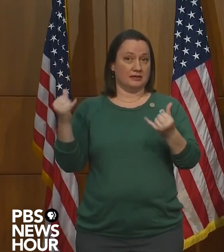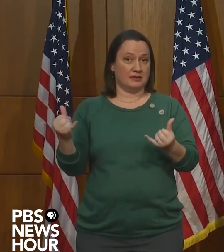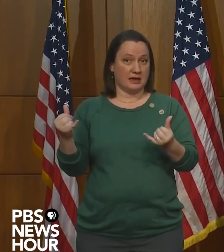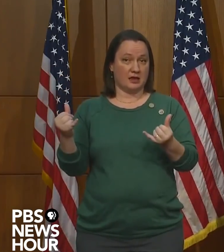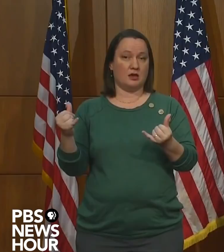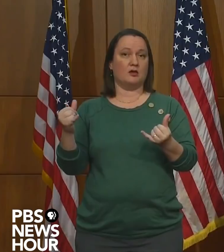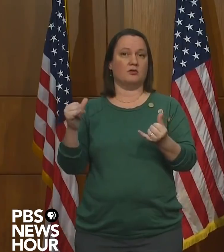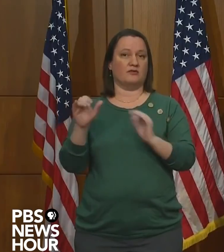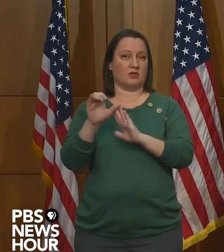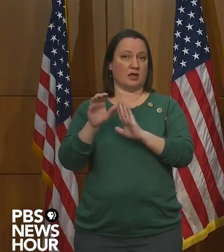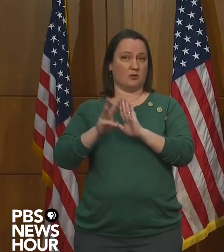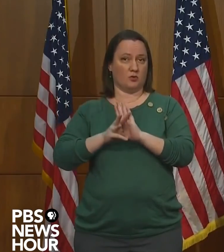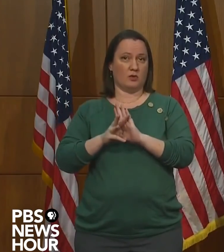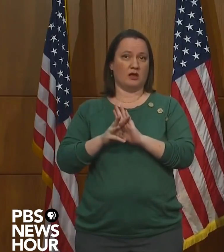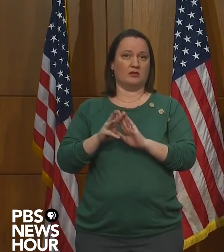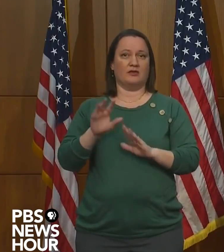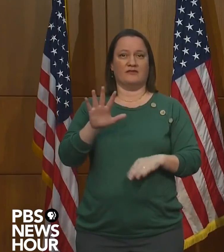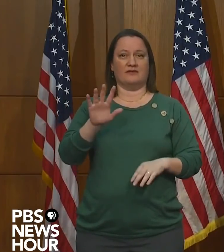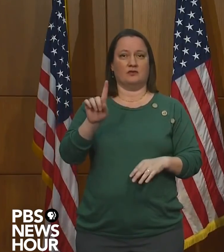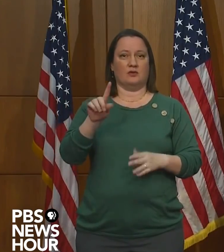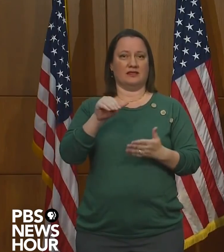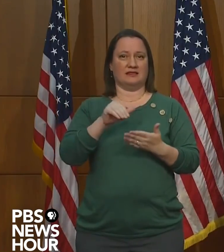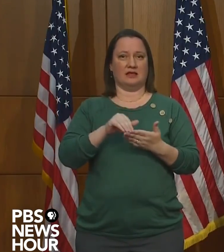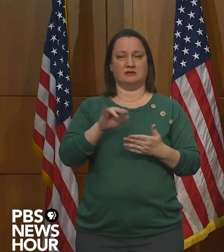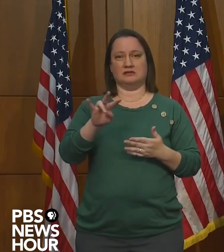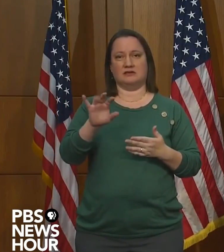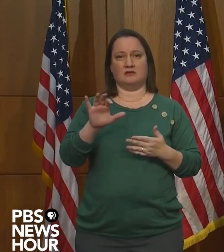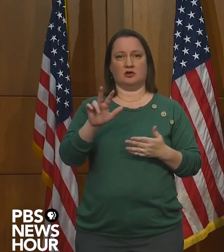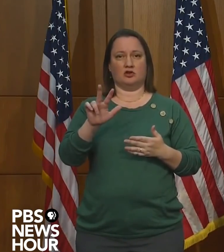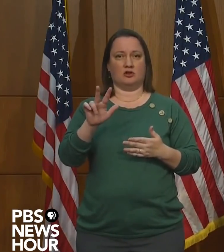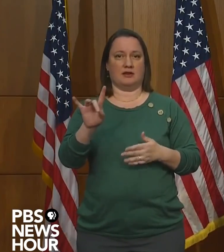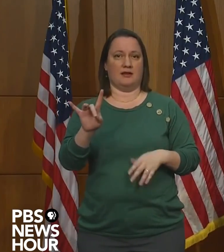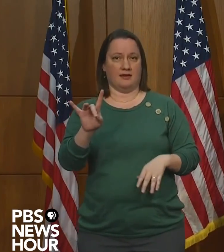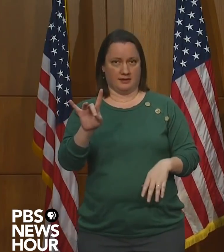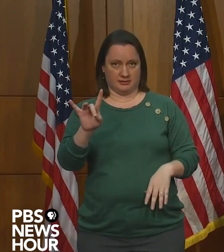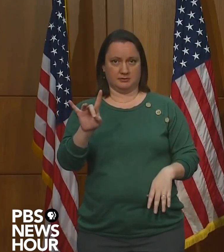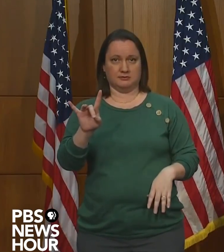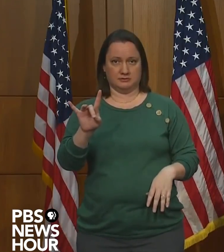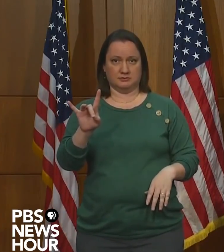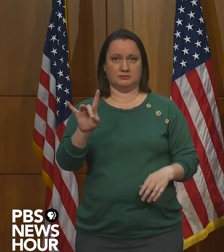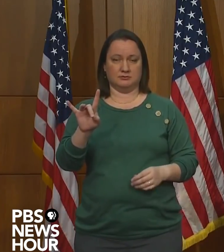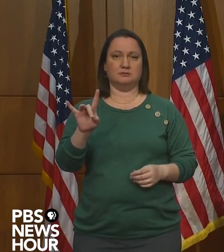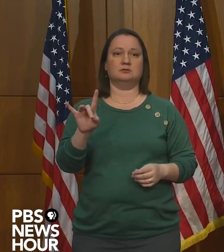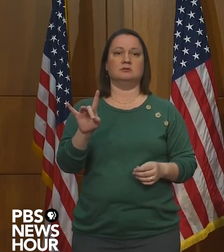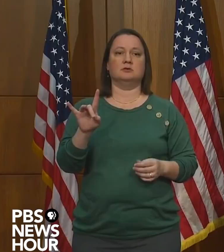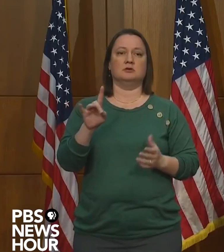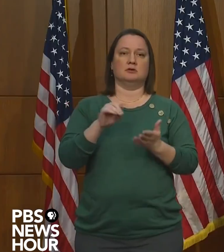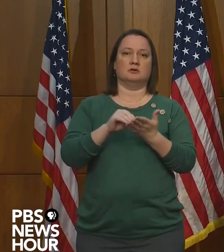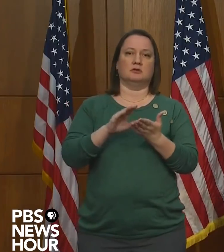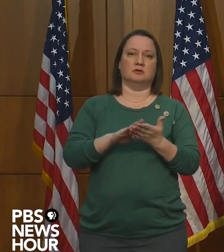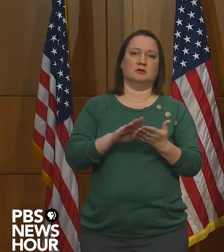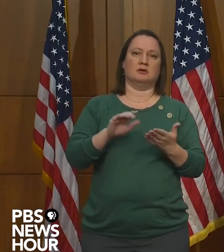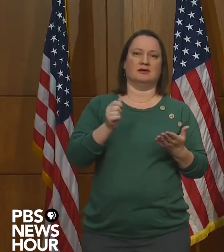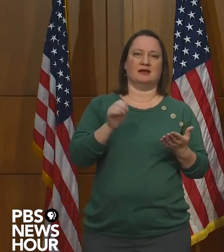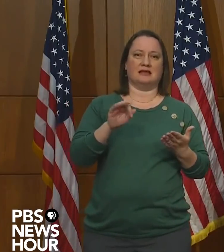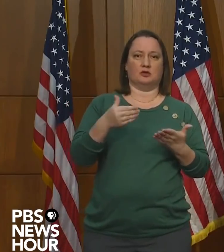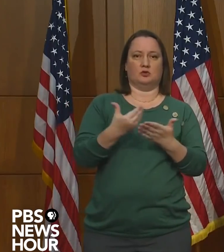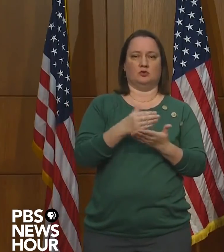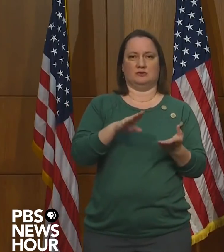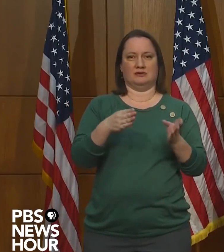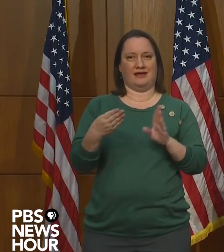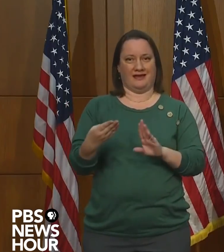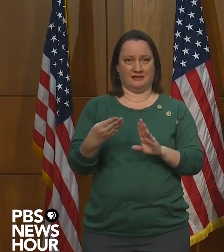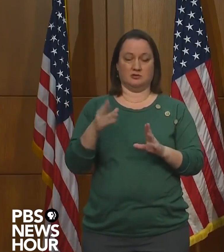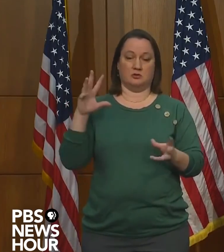of cases in the Commonwealth to 51,738. We also recorded 19 new deaths, bringing